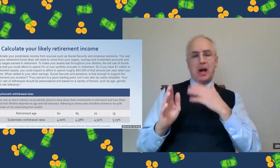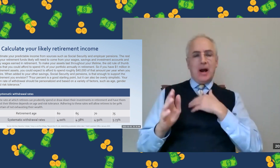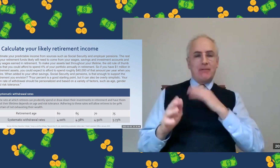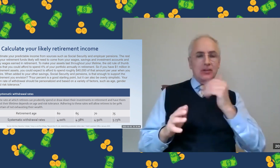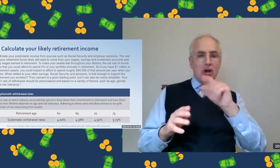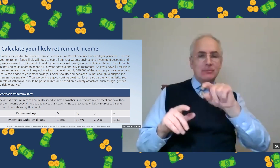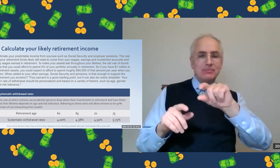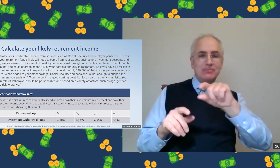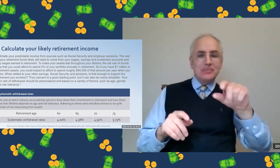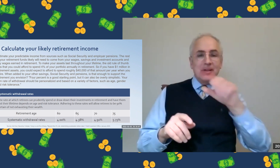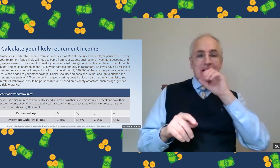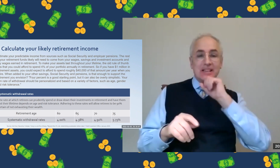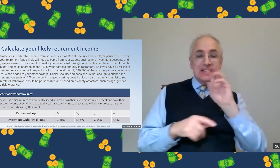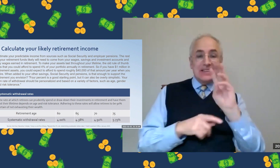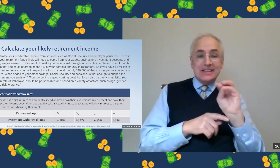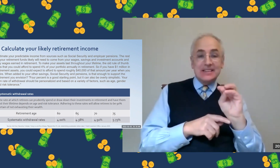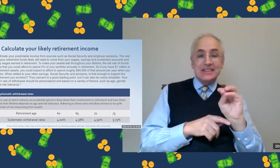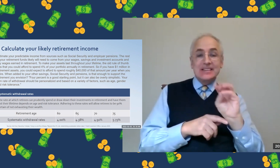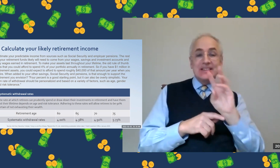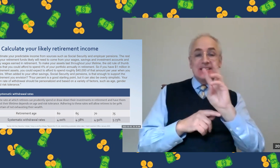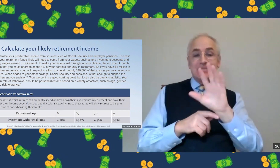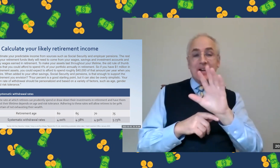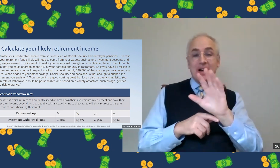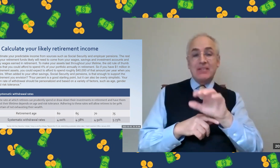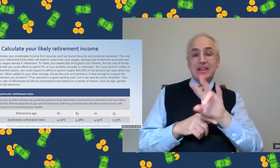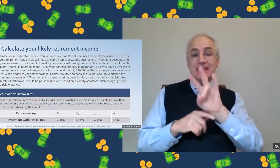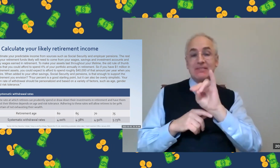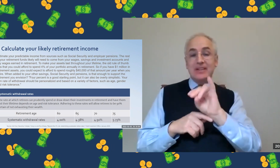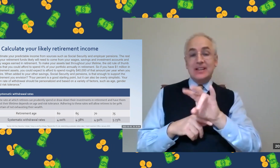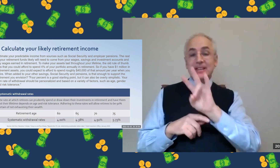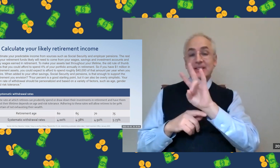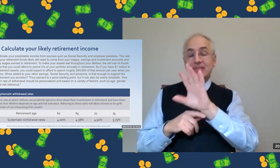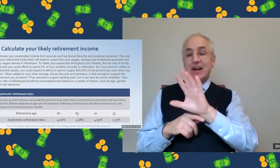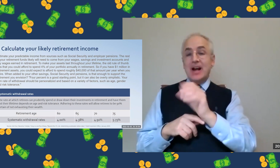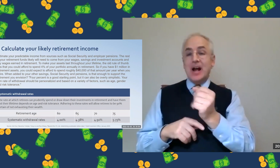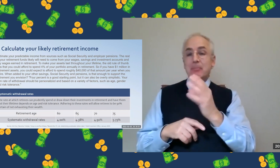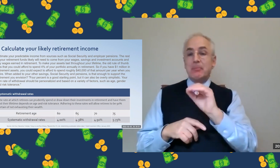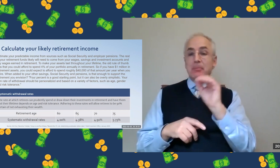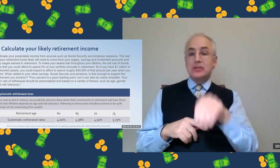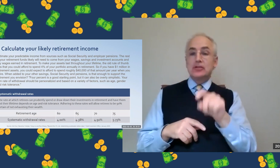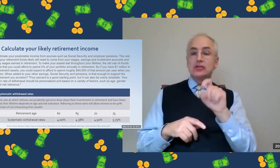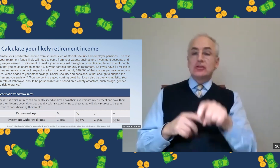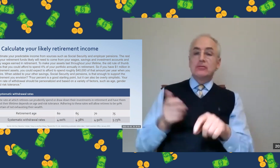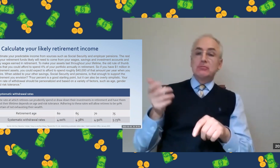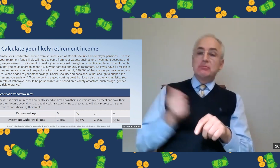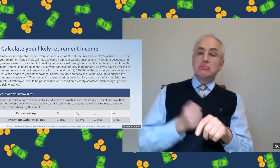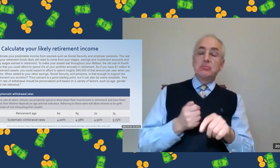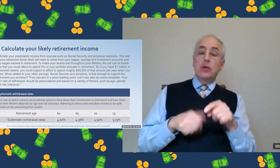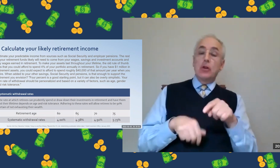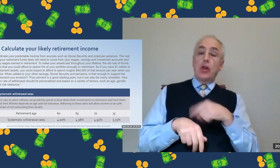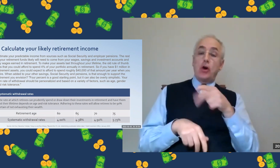So you just need to keep that in mind. There's a lovely chart here, 60, 65, 70, 75.